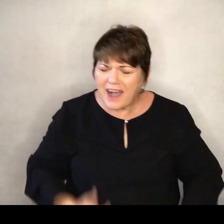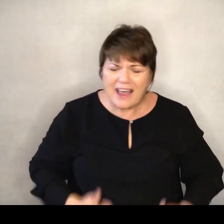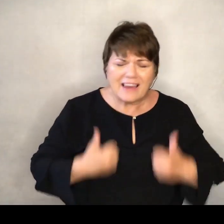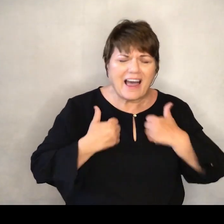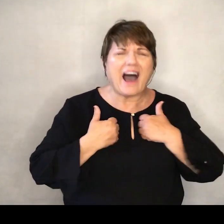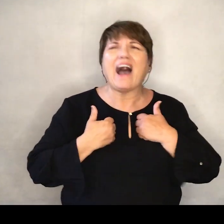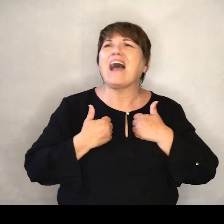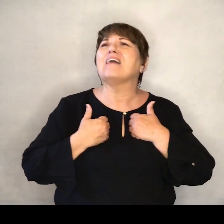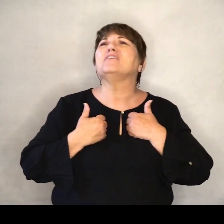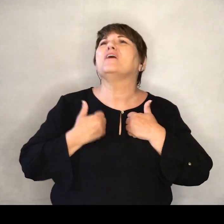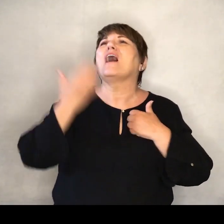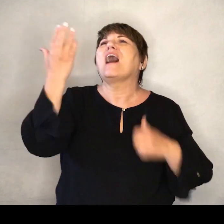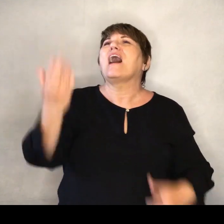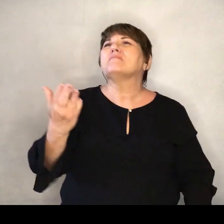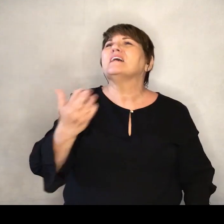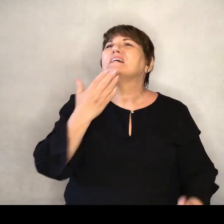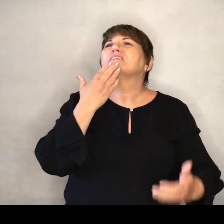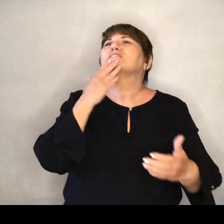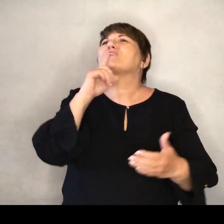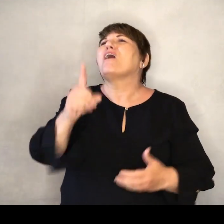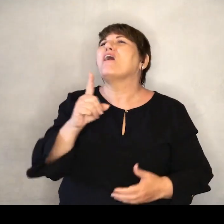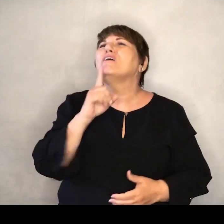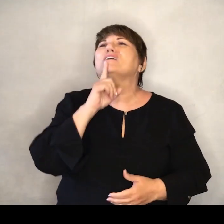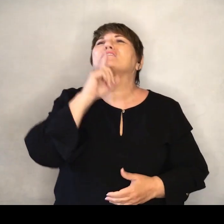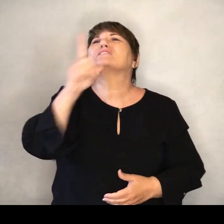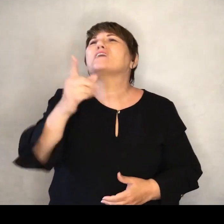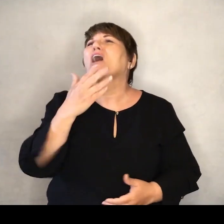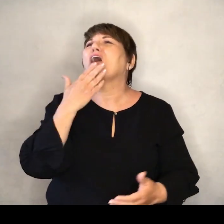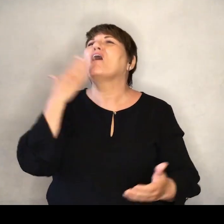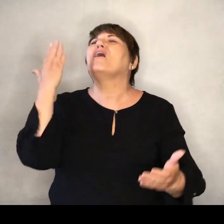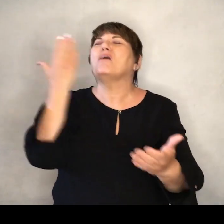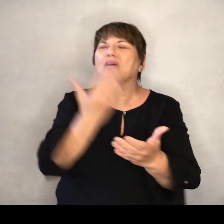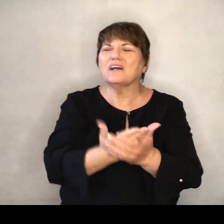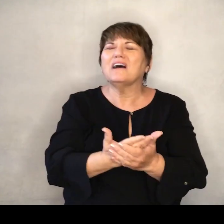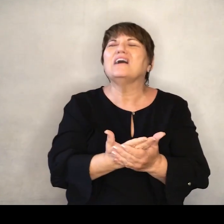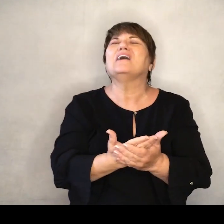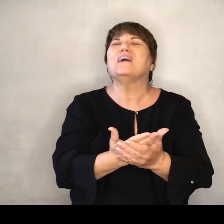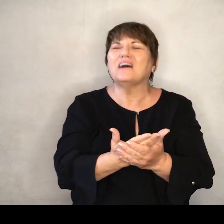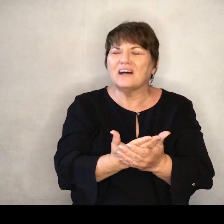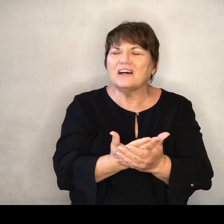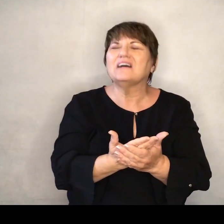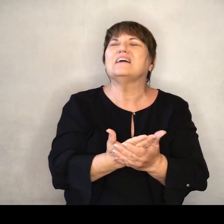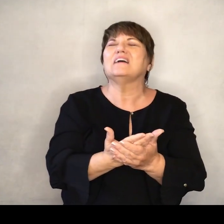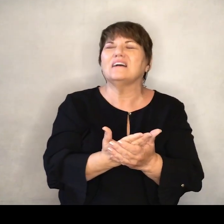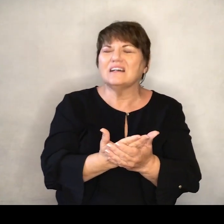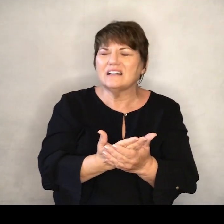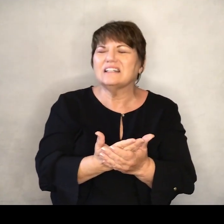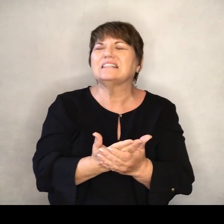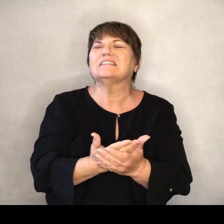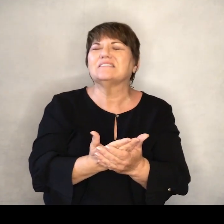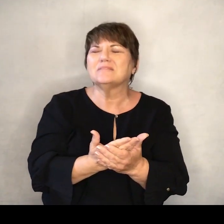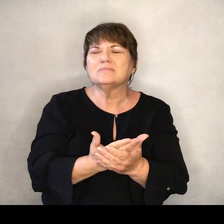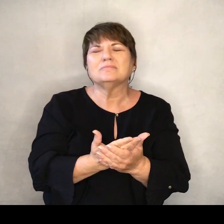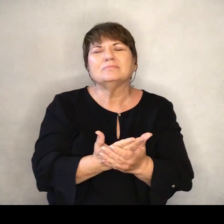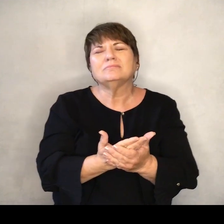my life you have been so, so good, with every